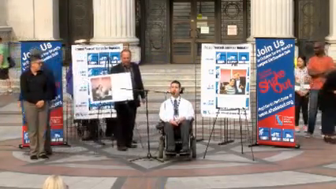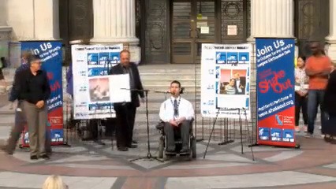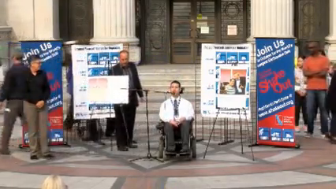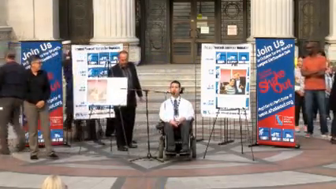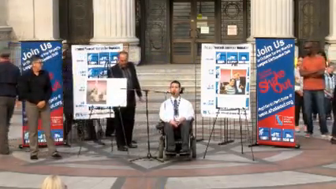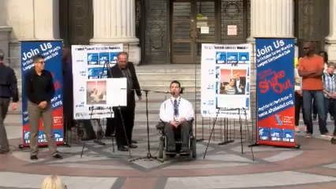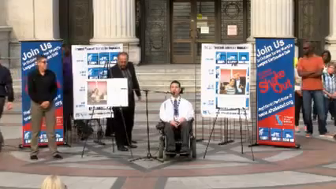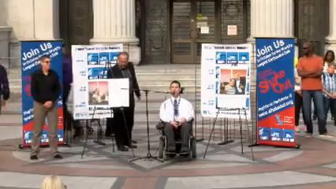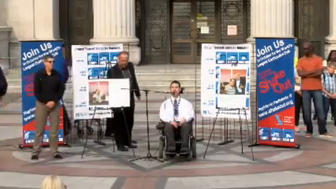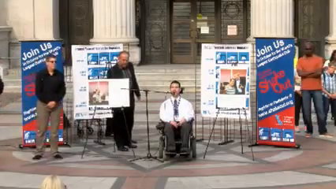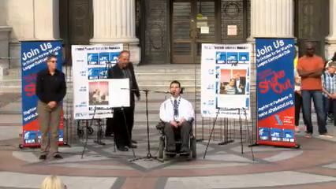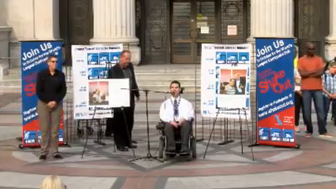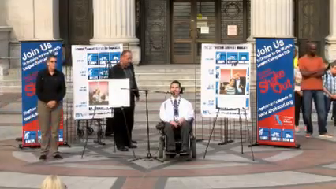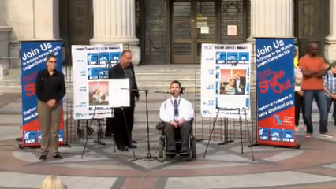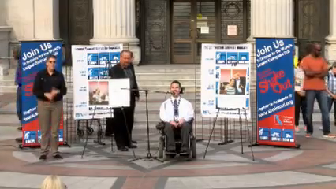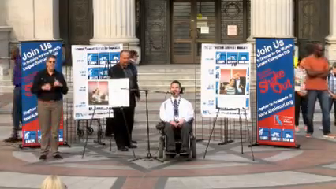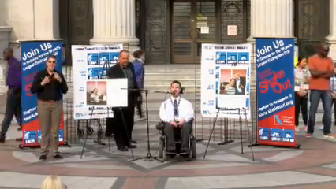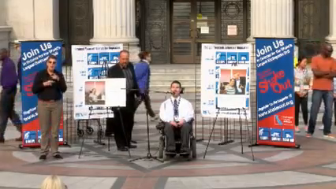How's everybody doing this morning?